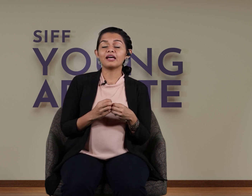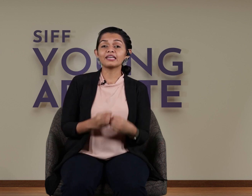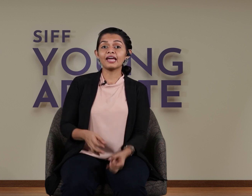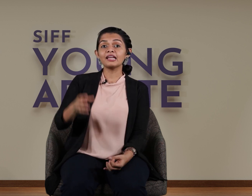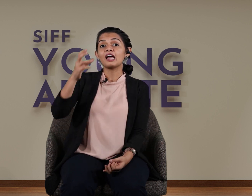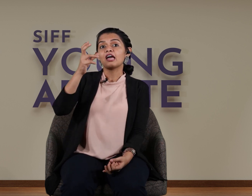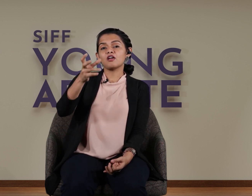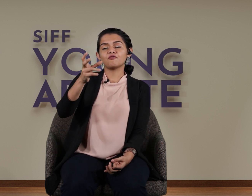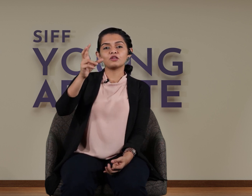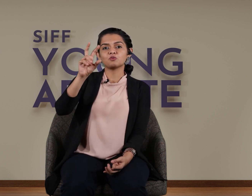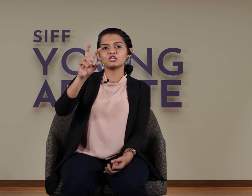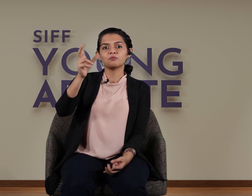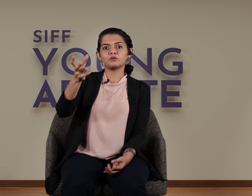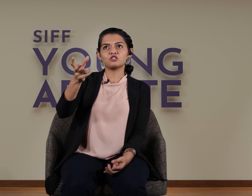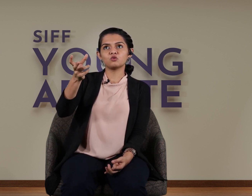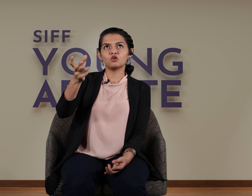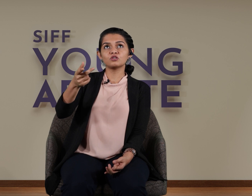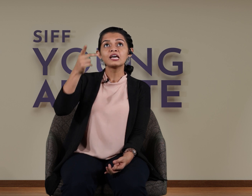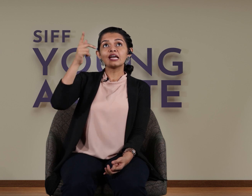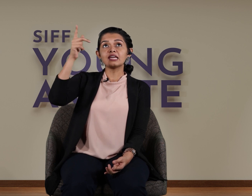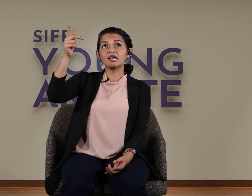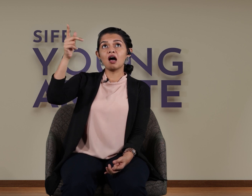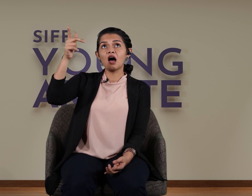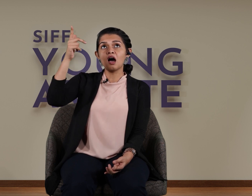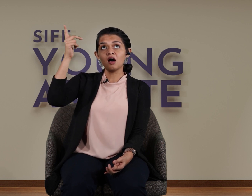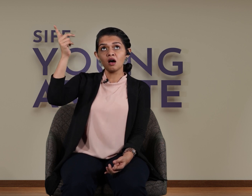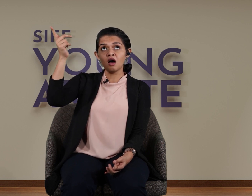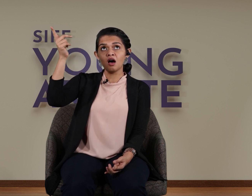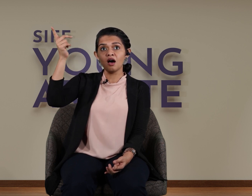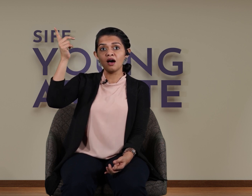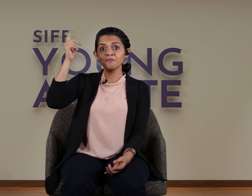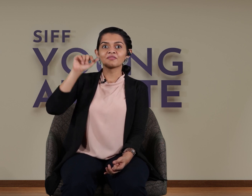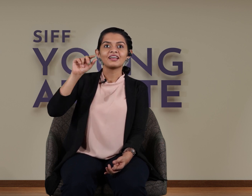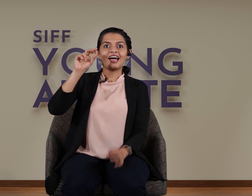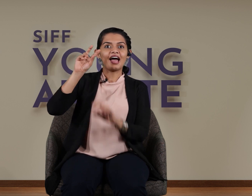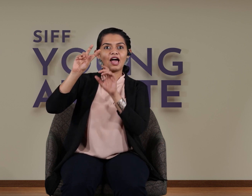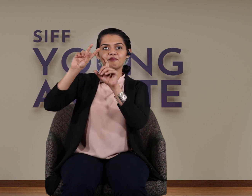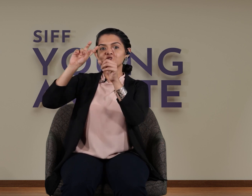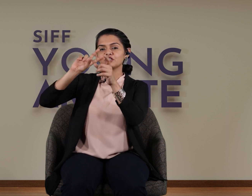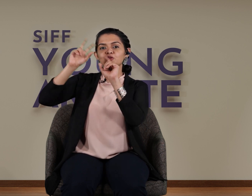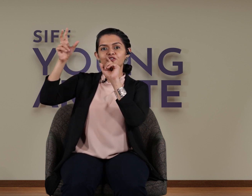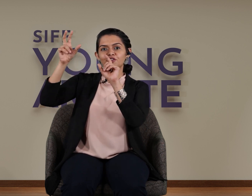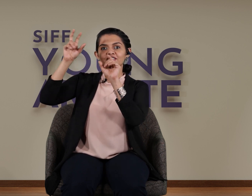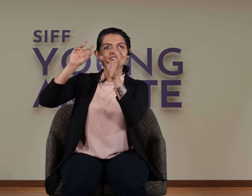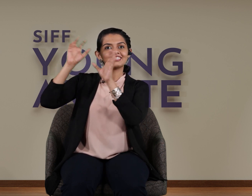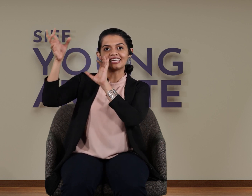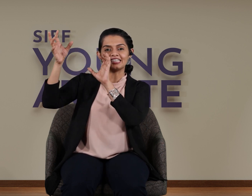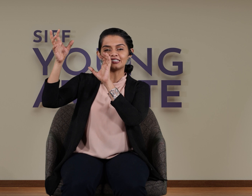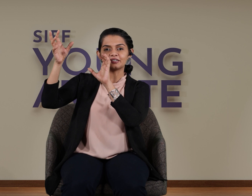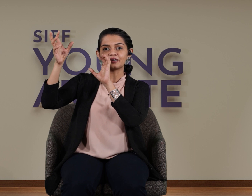again if we're switching between two notes yeah I'm using two different techniques here